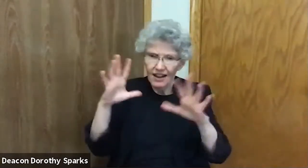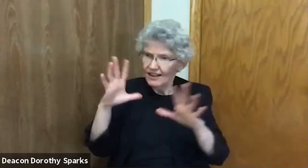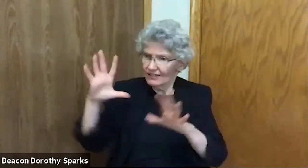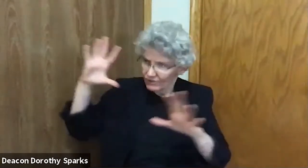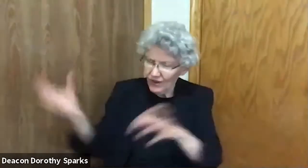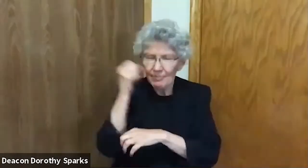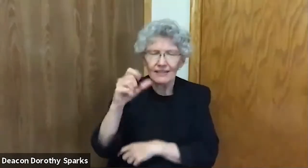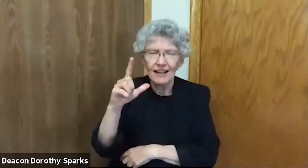were naked.